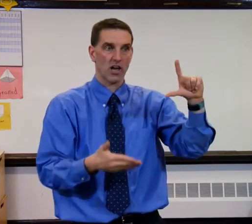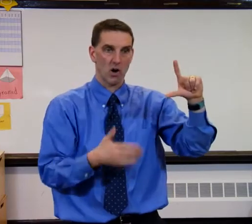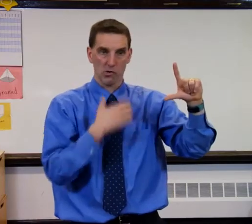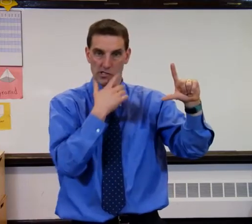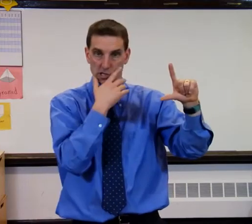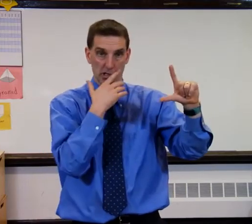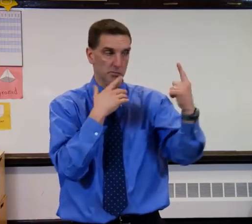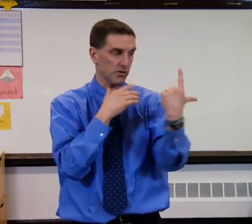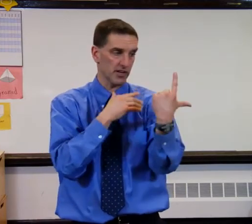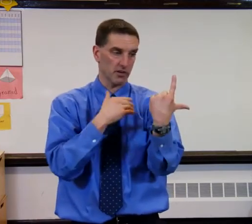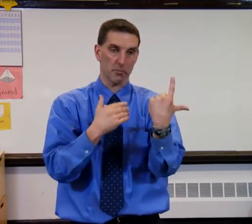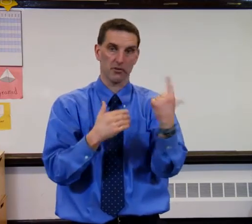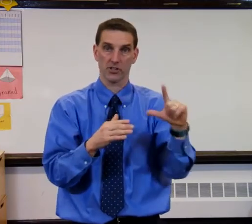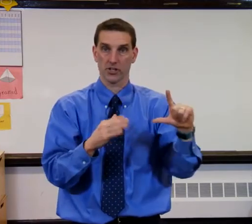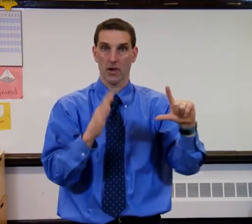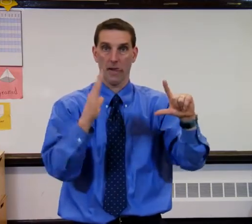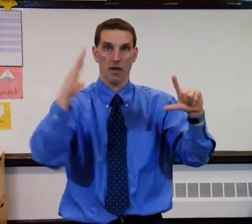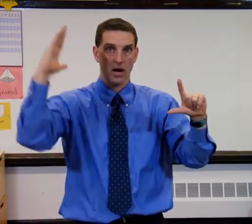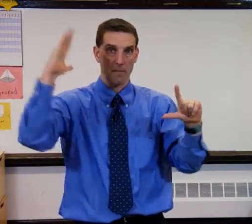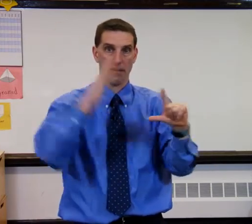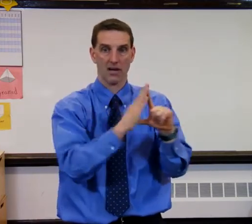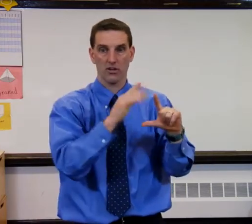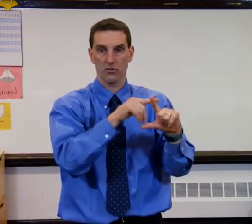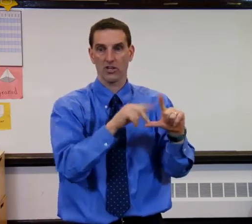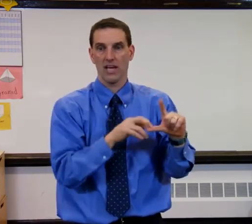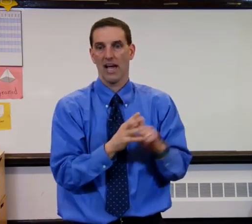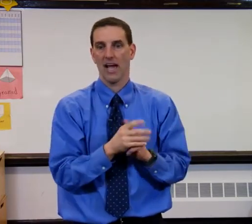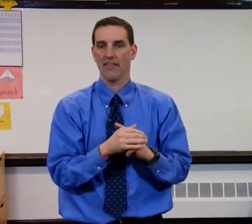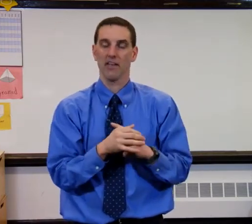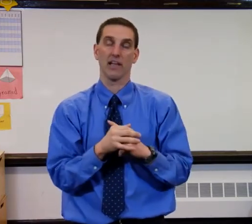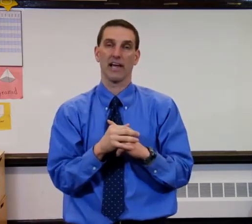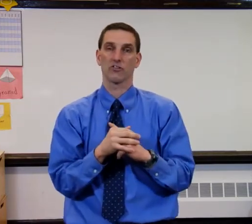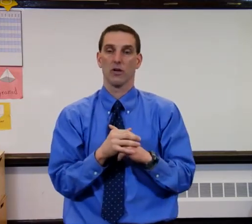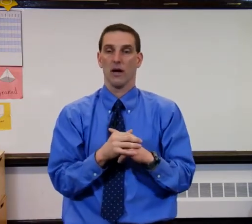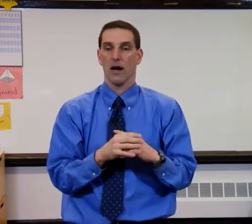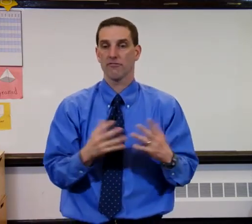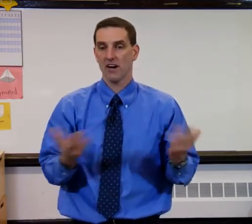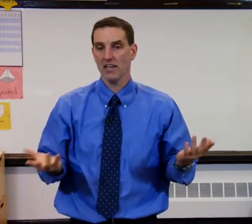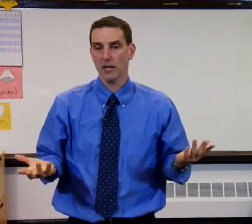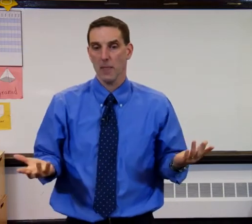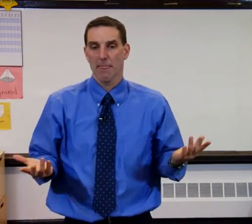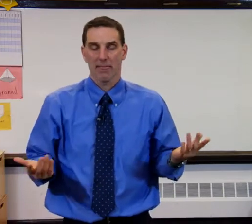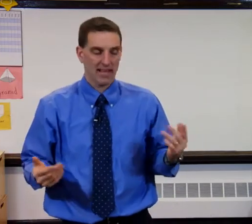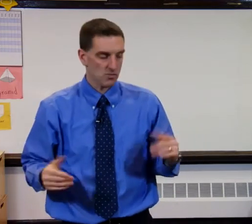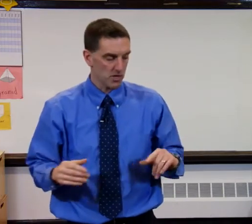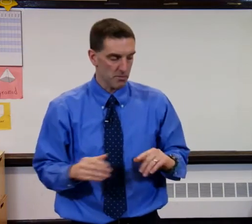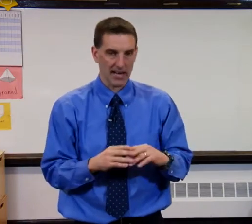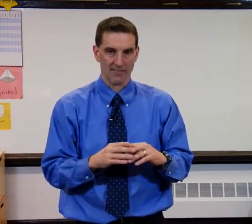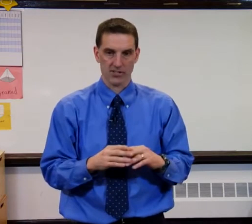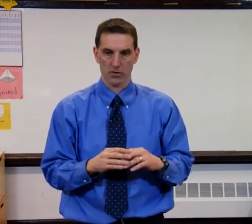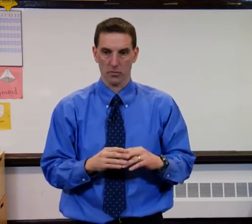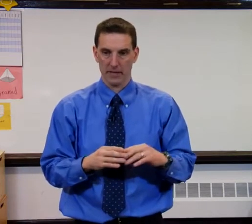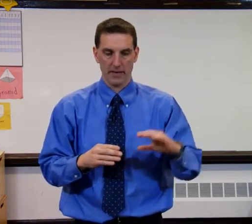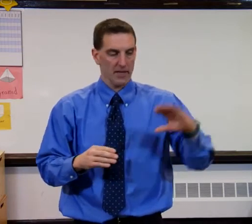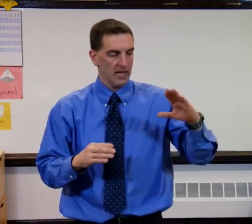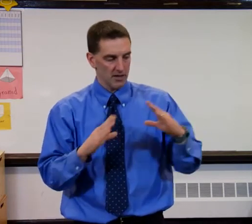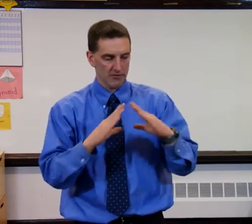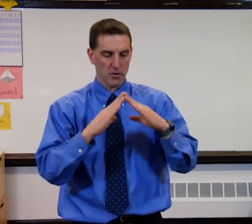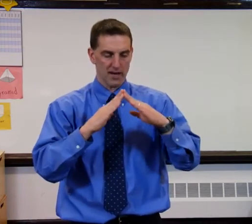always in this particular position, hypotenuse and the legs. Finally, the last one you might have to do would be, if you have a